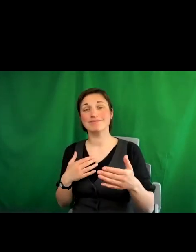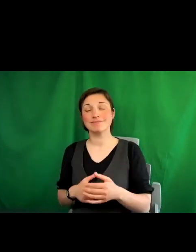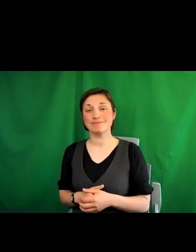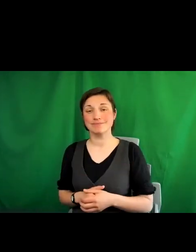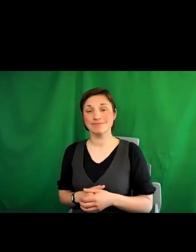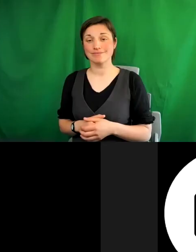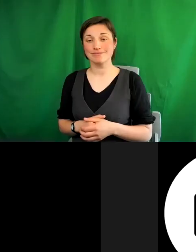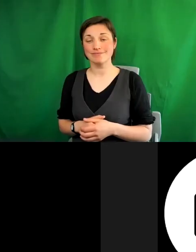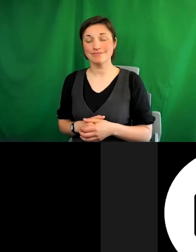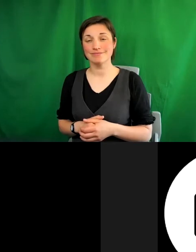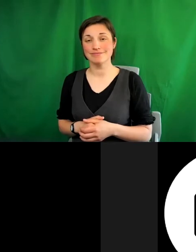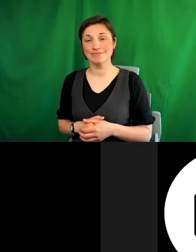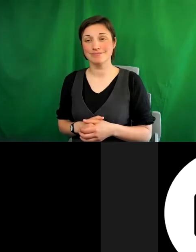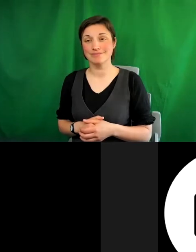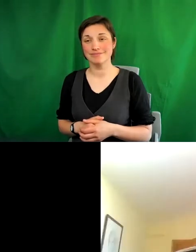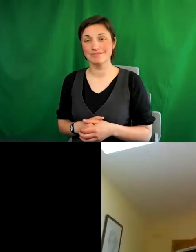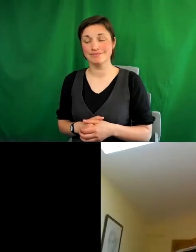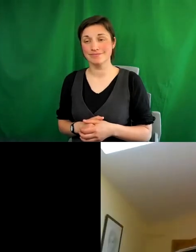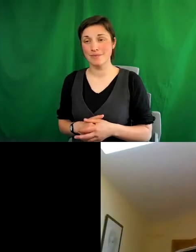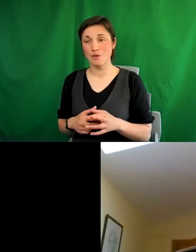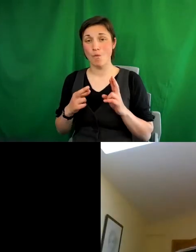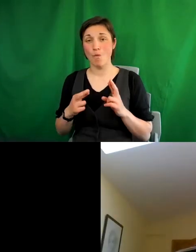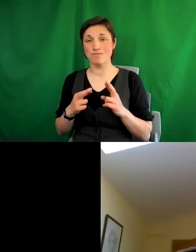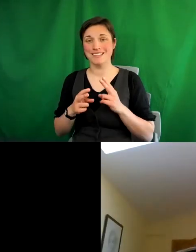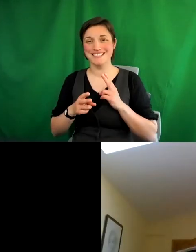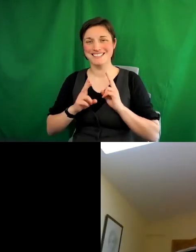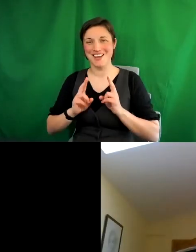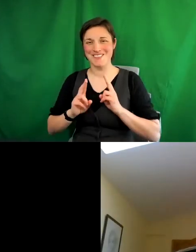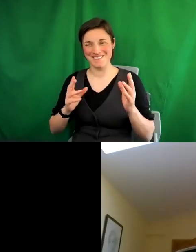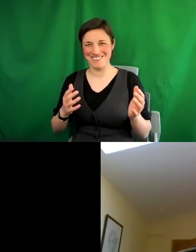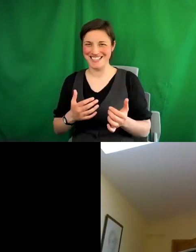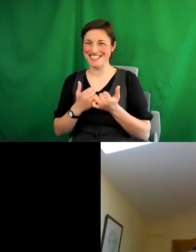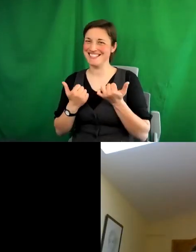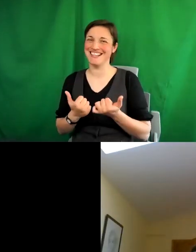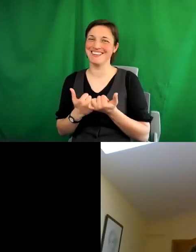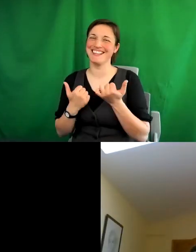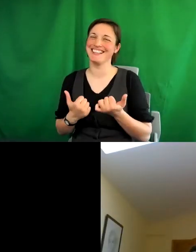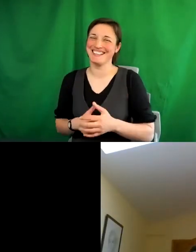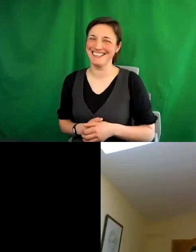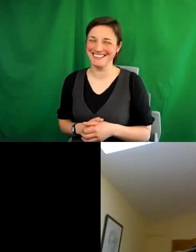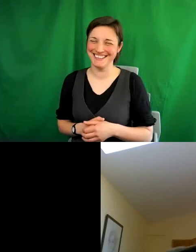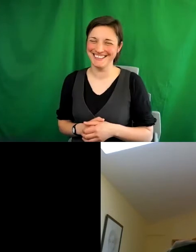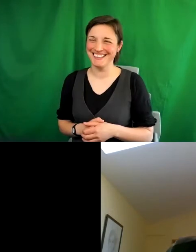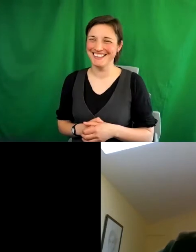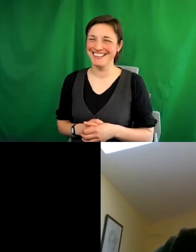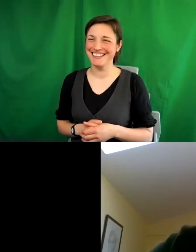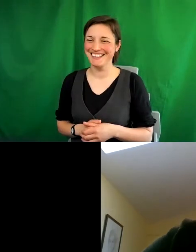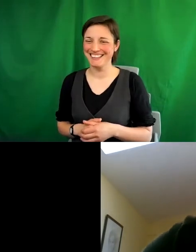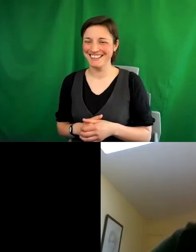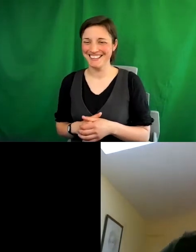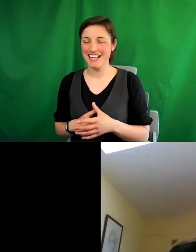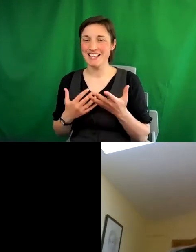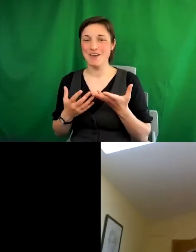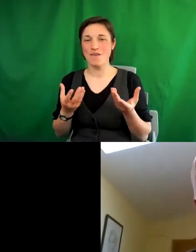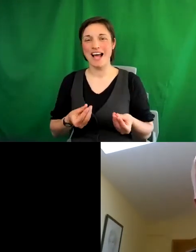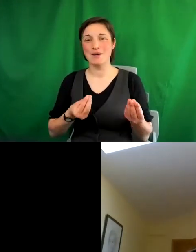I hope the interpreter has said, yeah, she's finished before I have. I'm not surprised. I think she's now going to